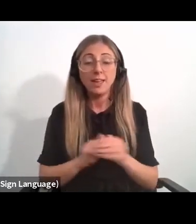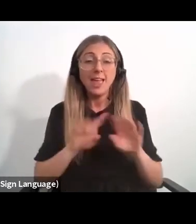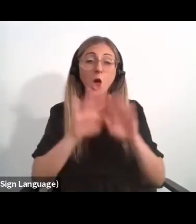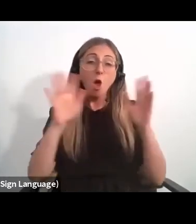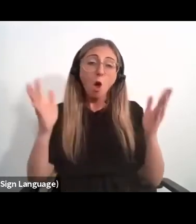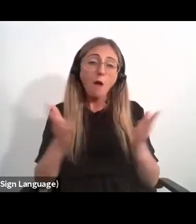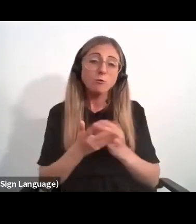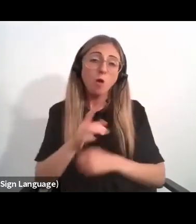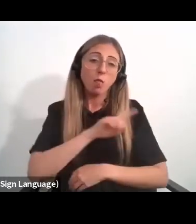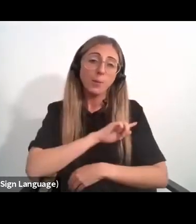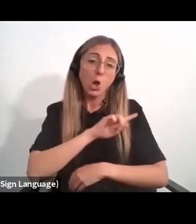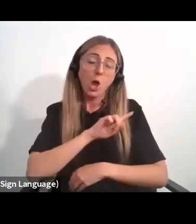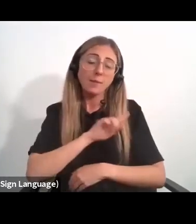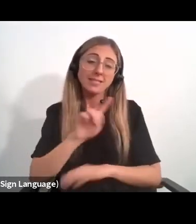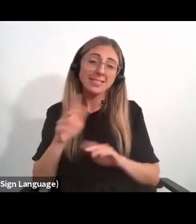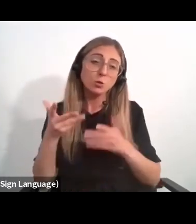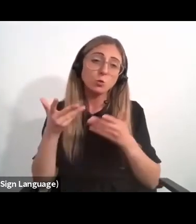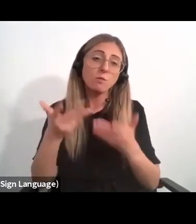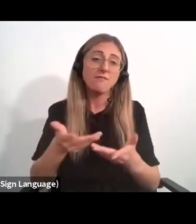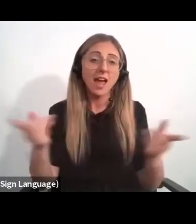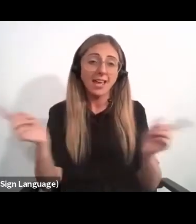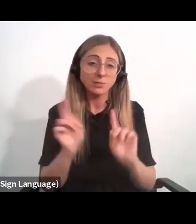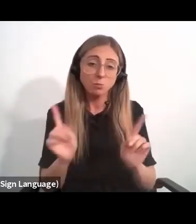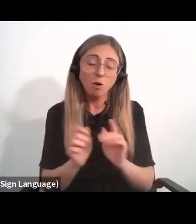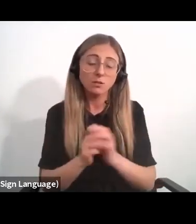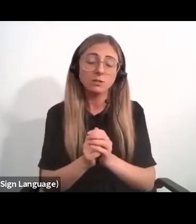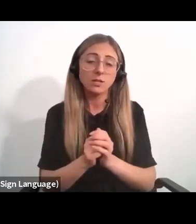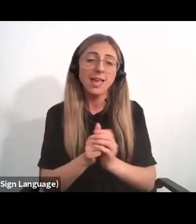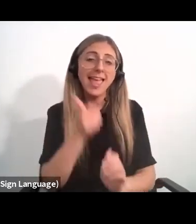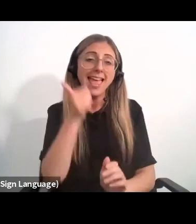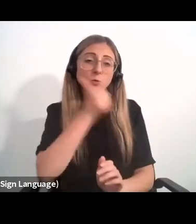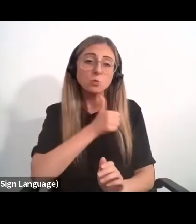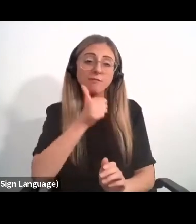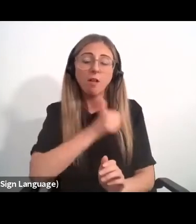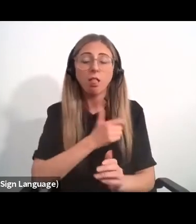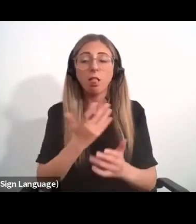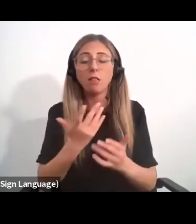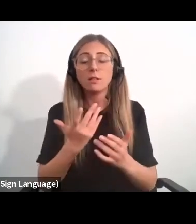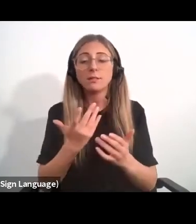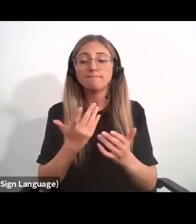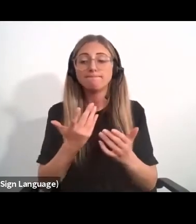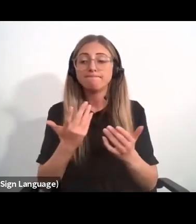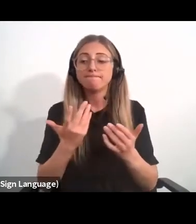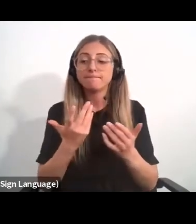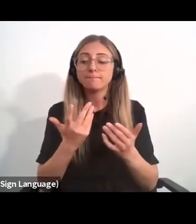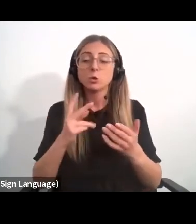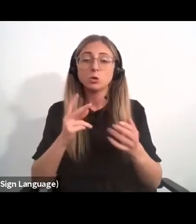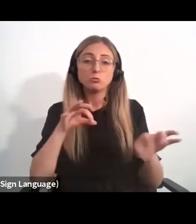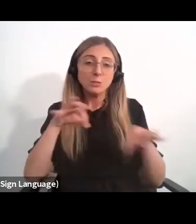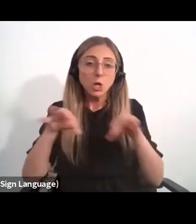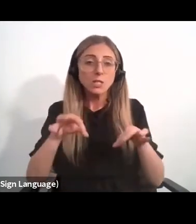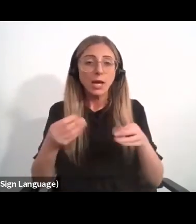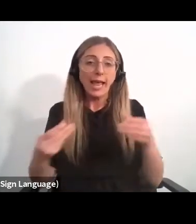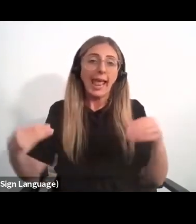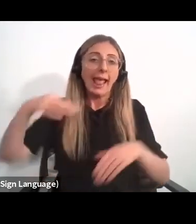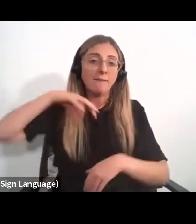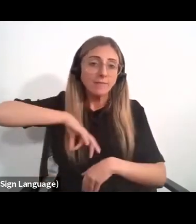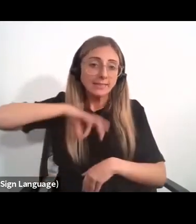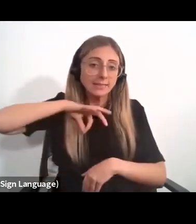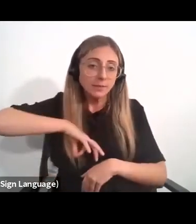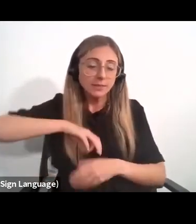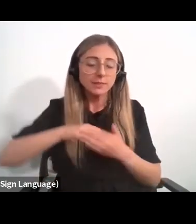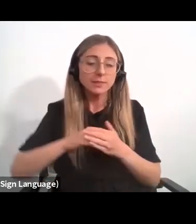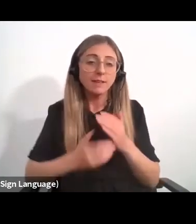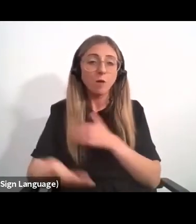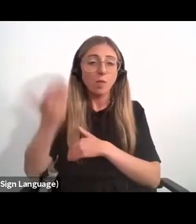purpose is to provide a useful illustration of how strategic investment in Africa's capacity for